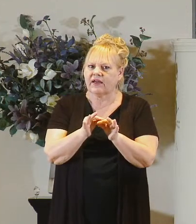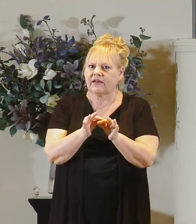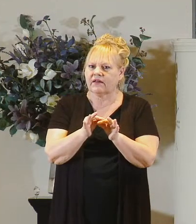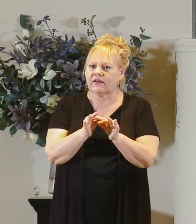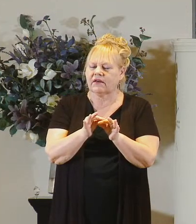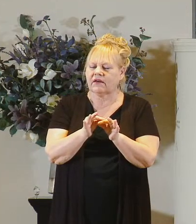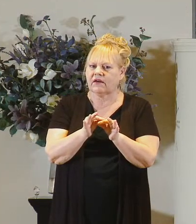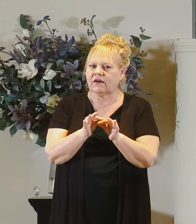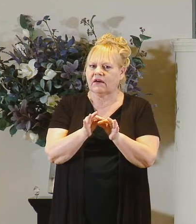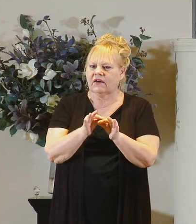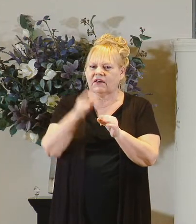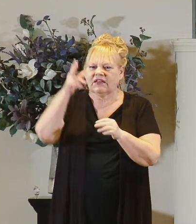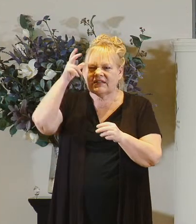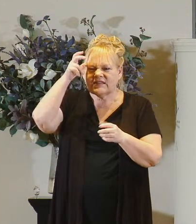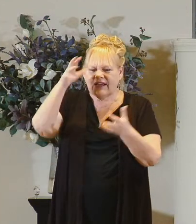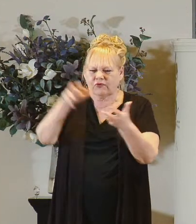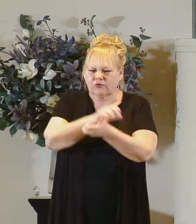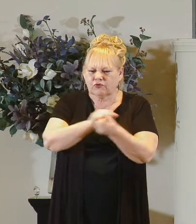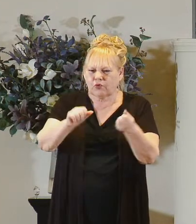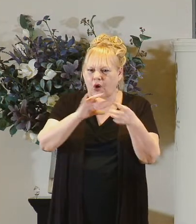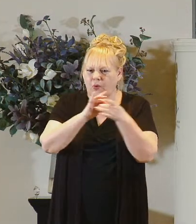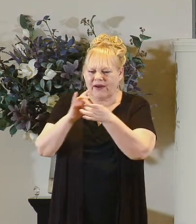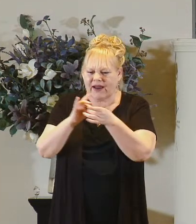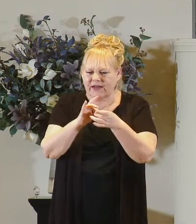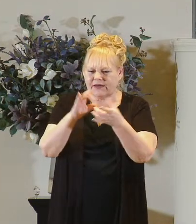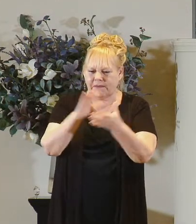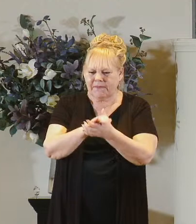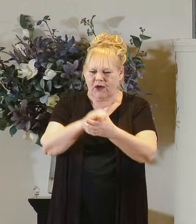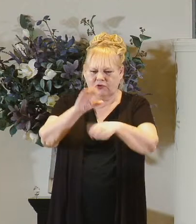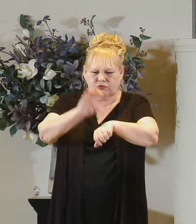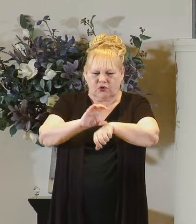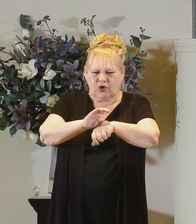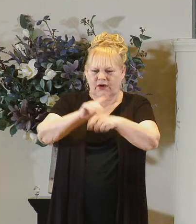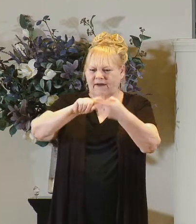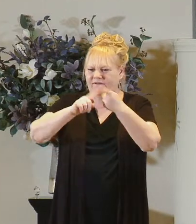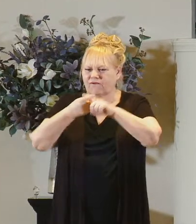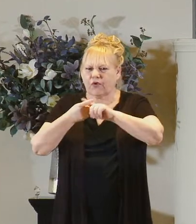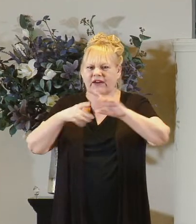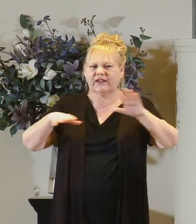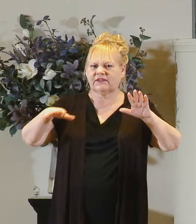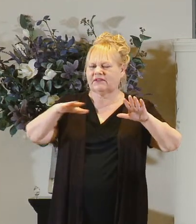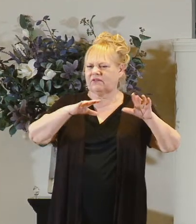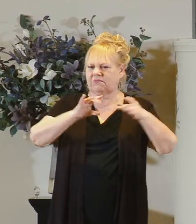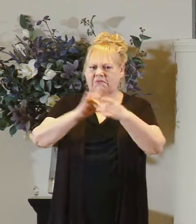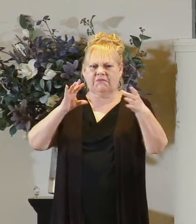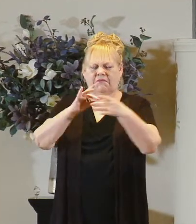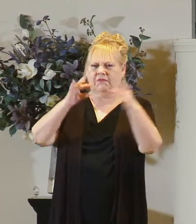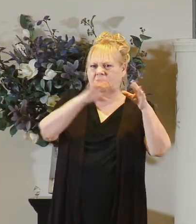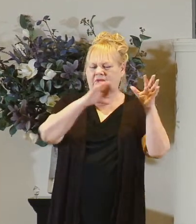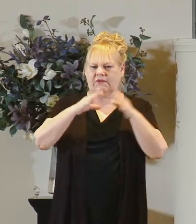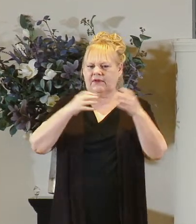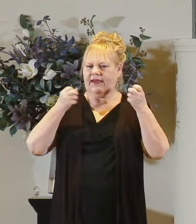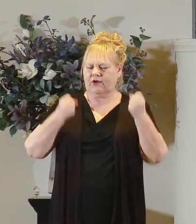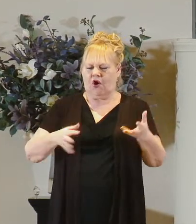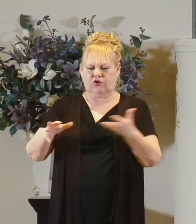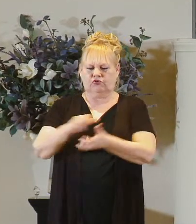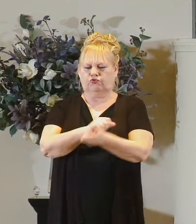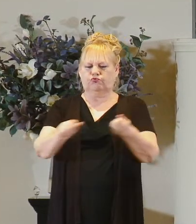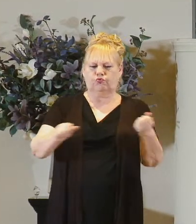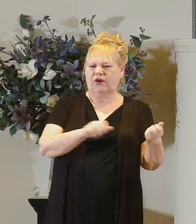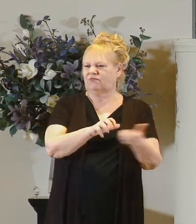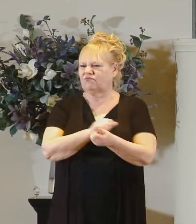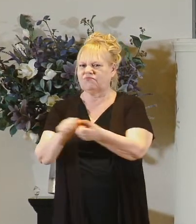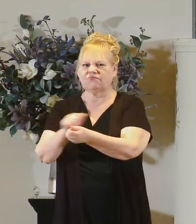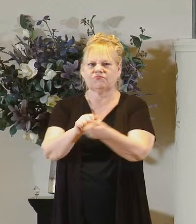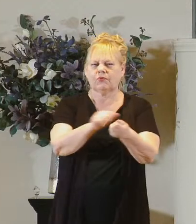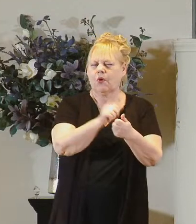he destroys relationships marriages churches and friendship he creates destruction any